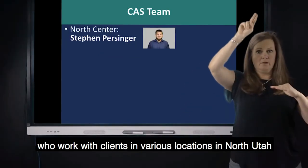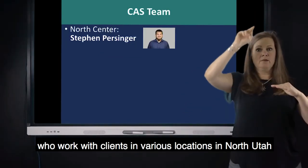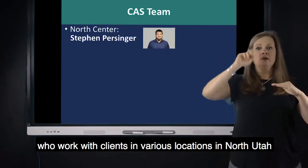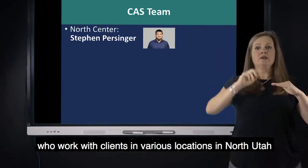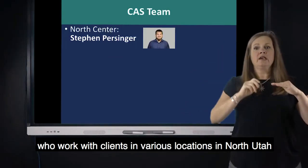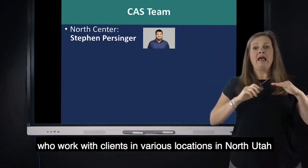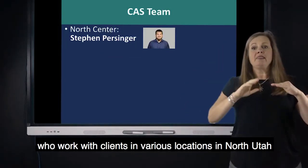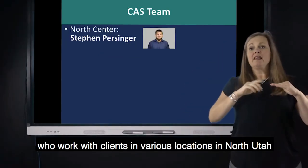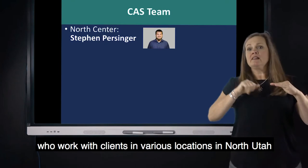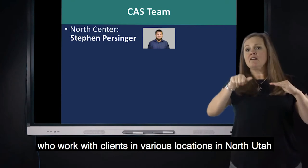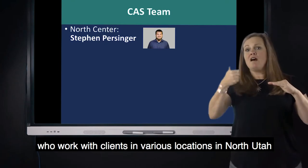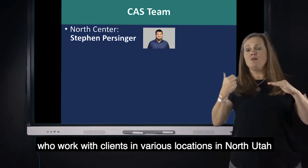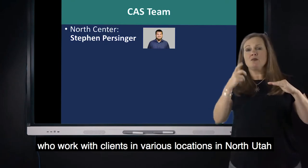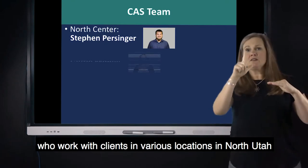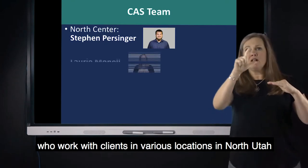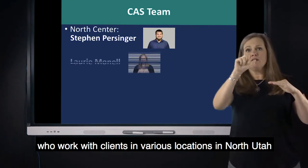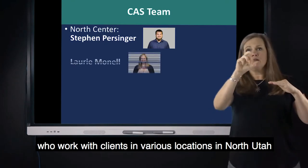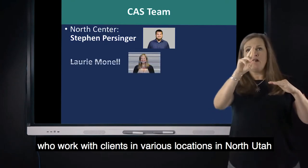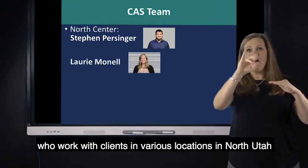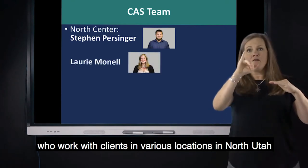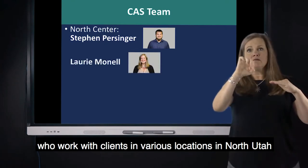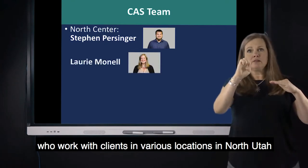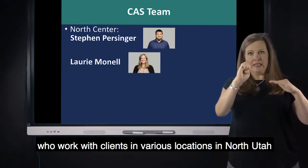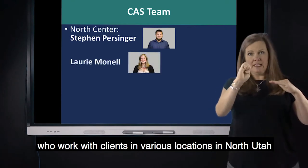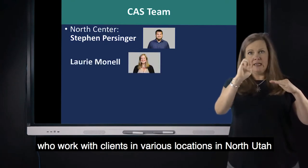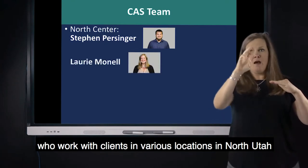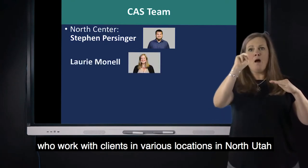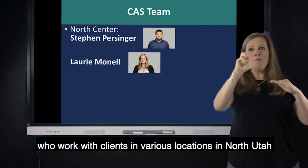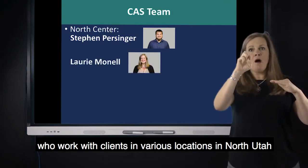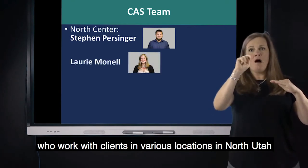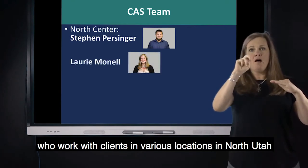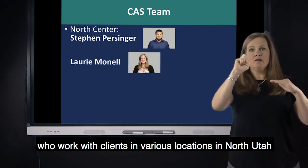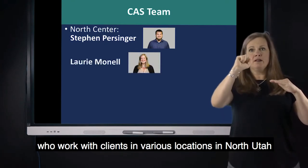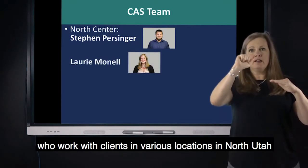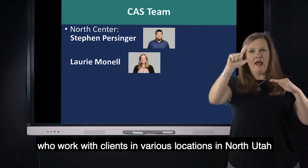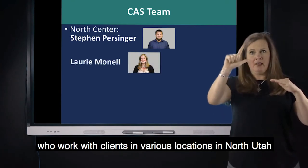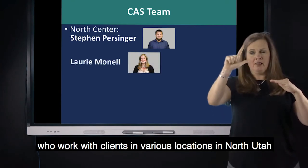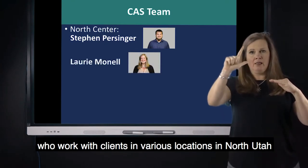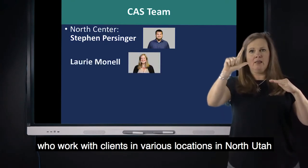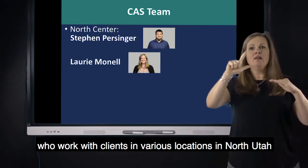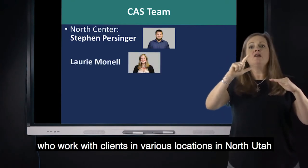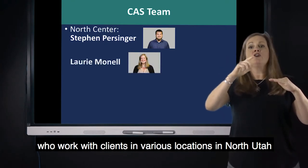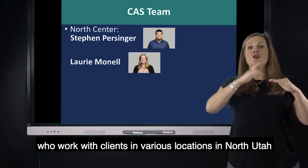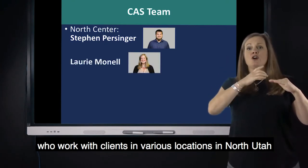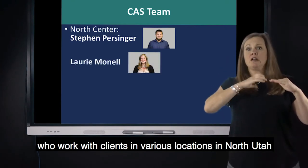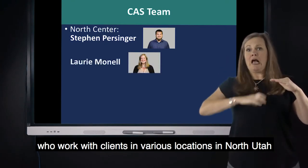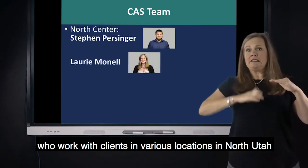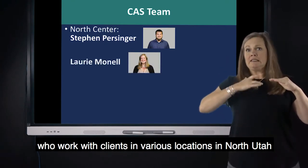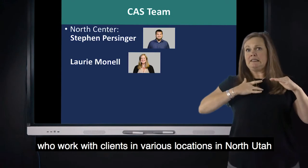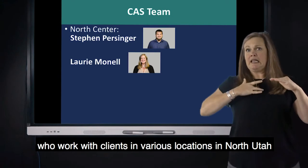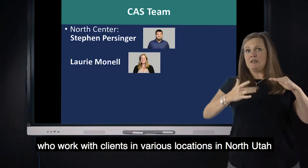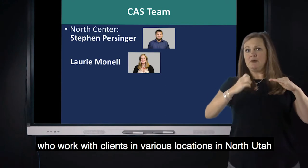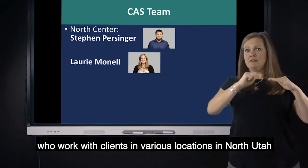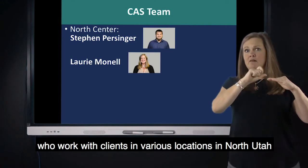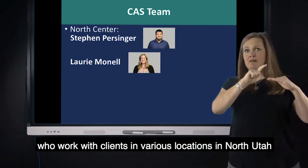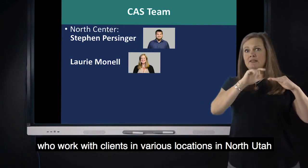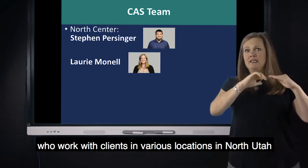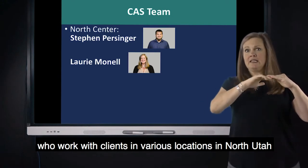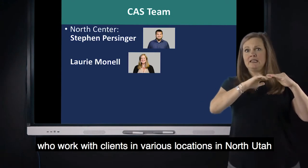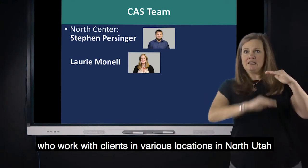people from Salt Lake City into the northern part of the state. We also have Laurie Monnell, and she works